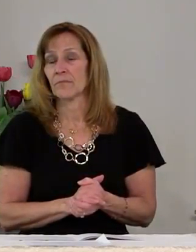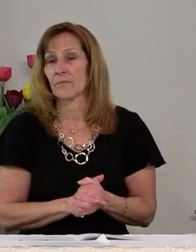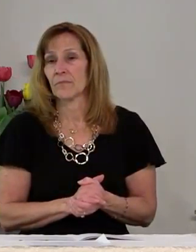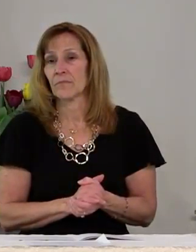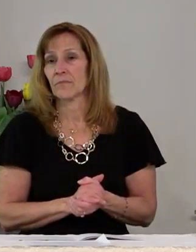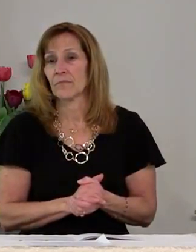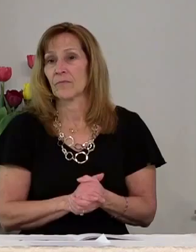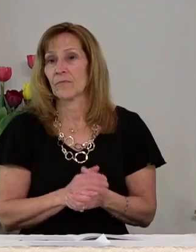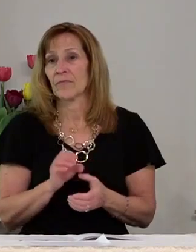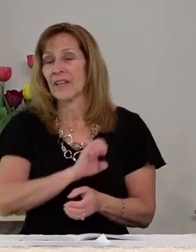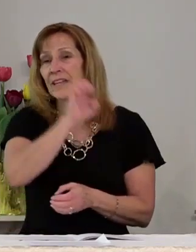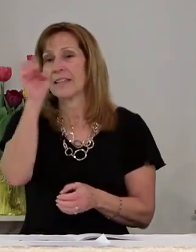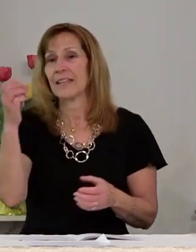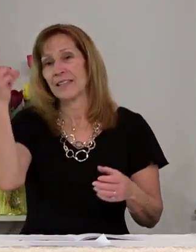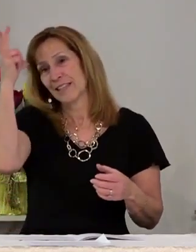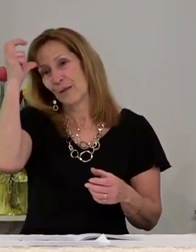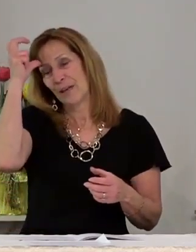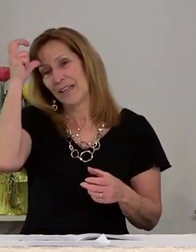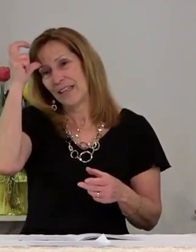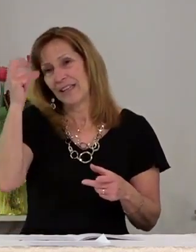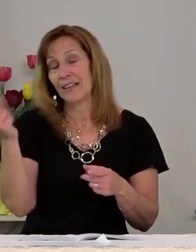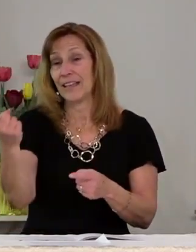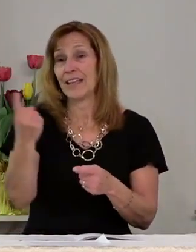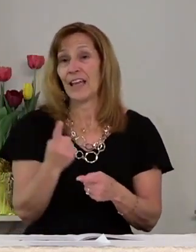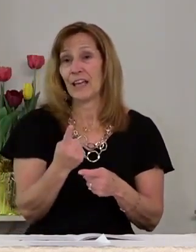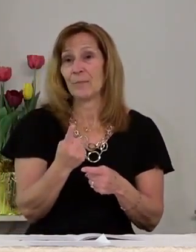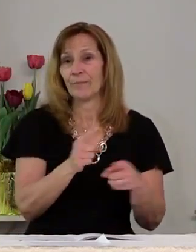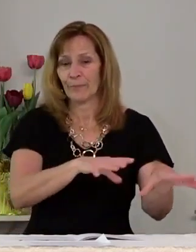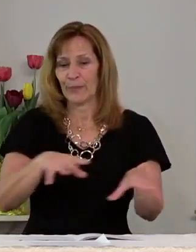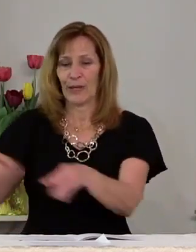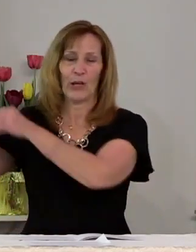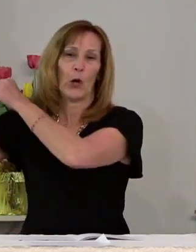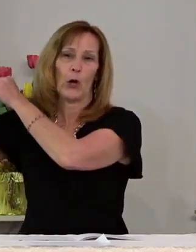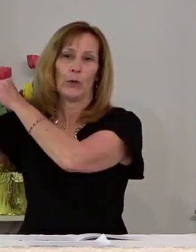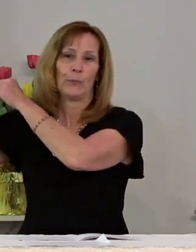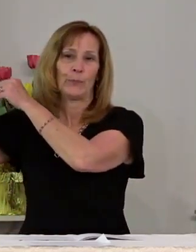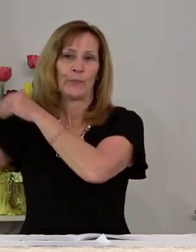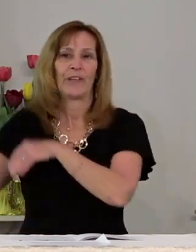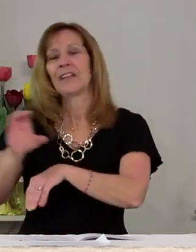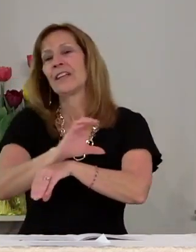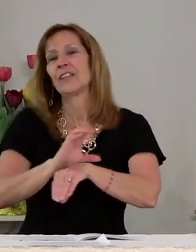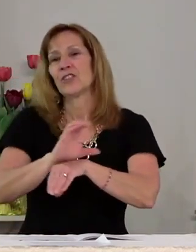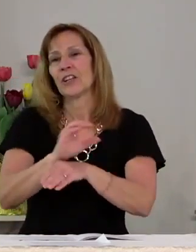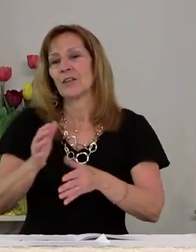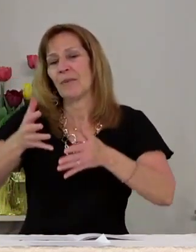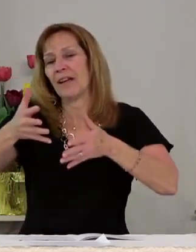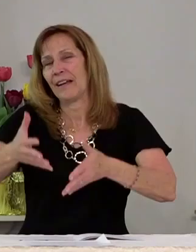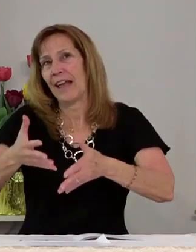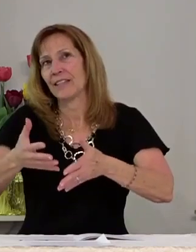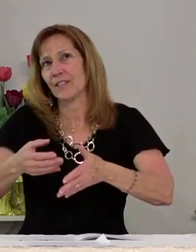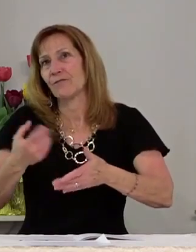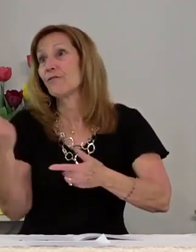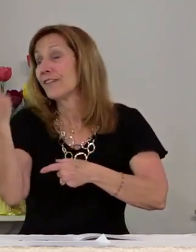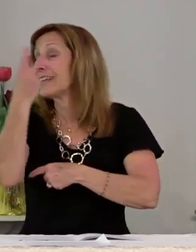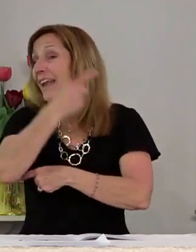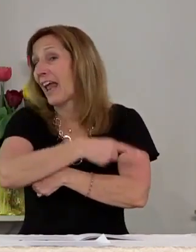the Easter bunny has come and gone and the chocolate might last out the day